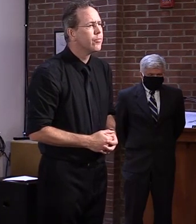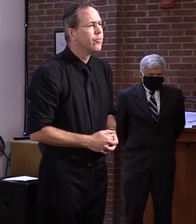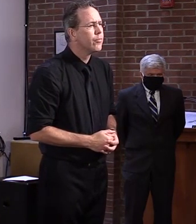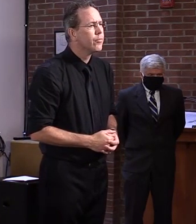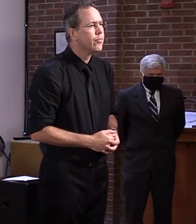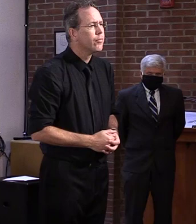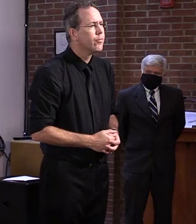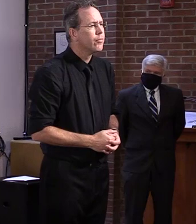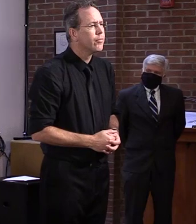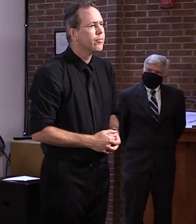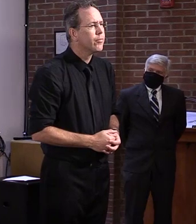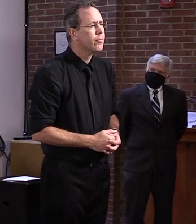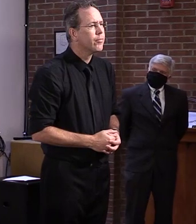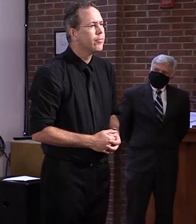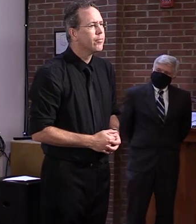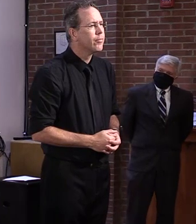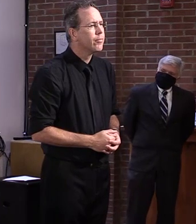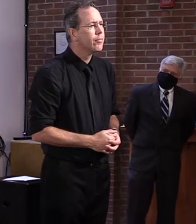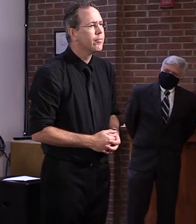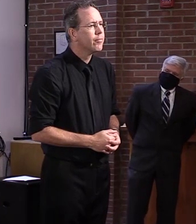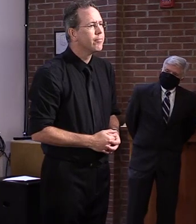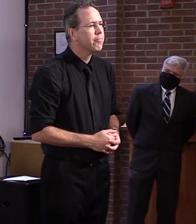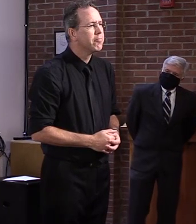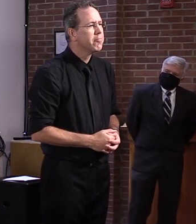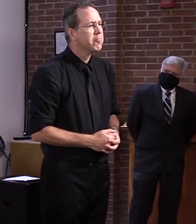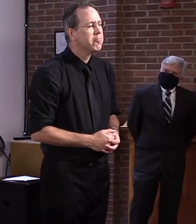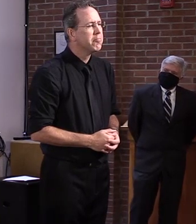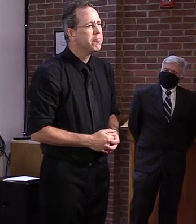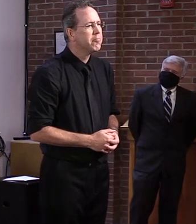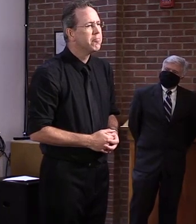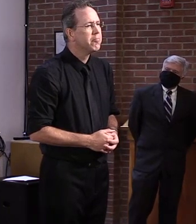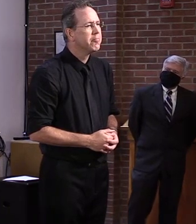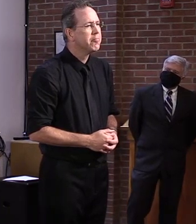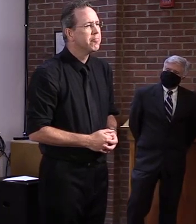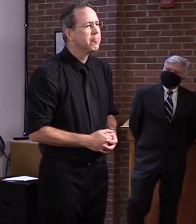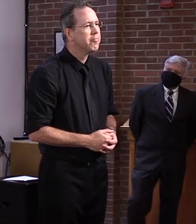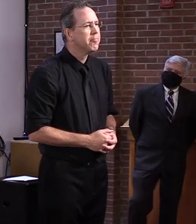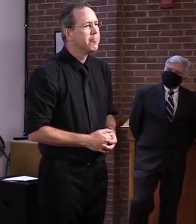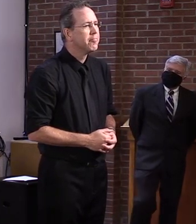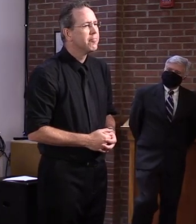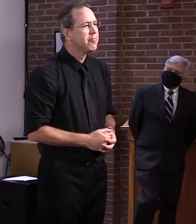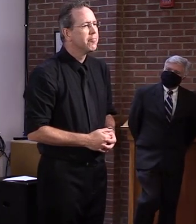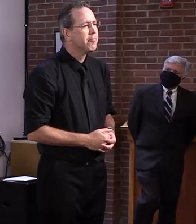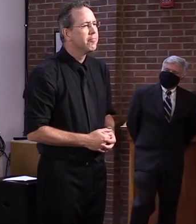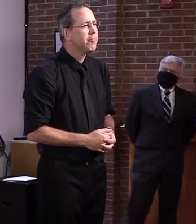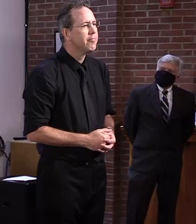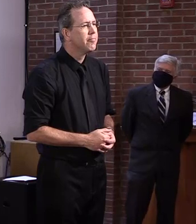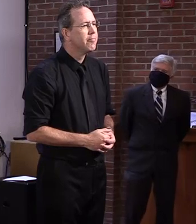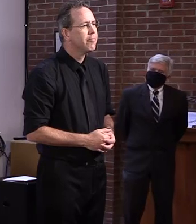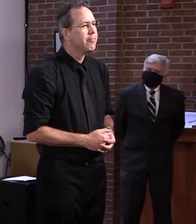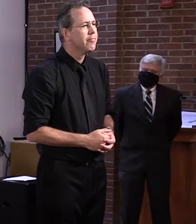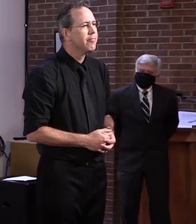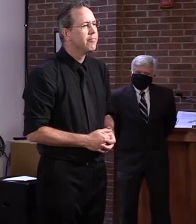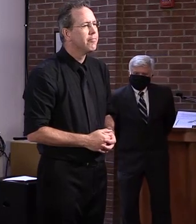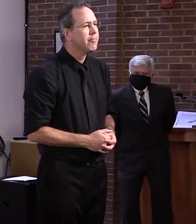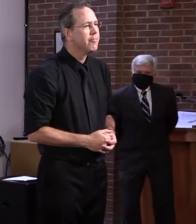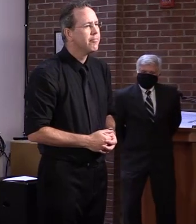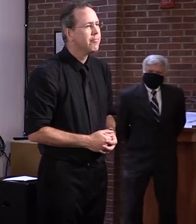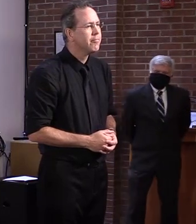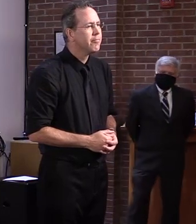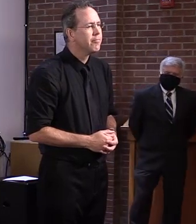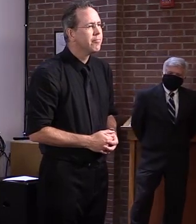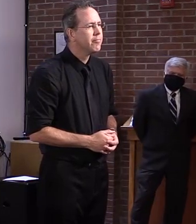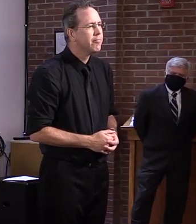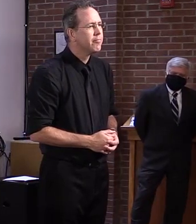people not being able to get their tests. So, certainly didn't mean to imply that you guys weren't working hard at it. Just, uh, maybe